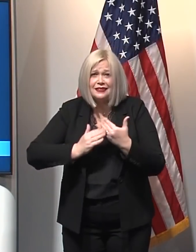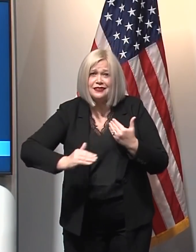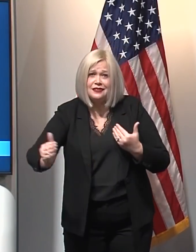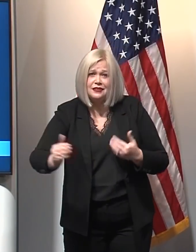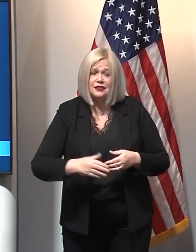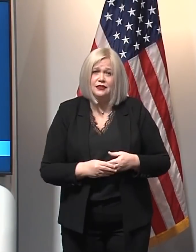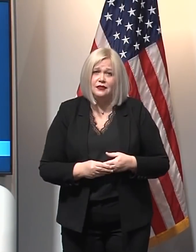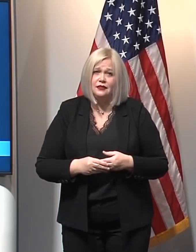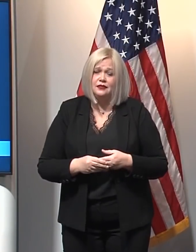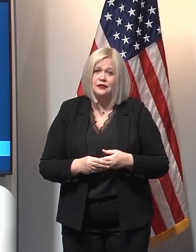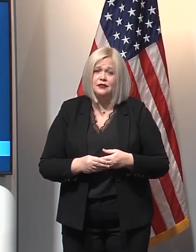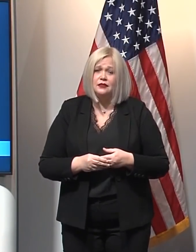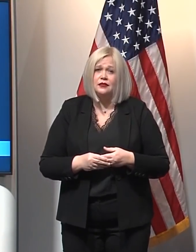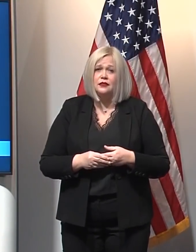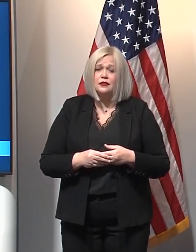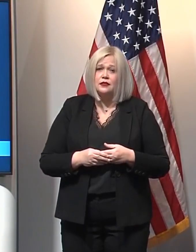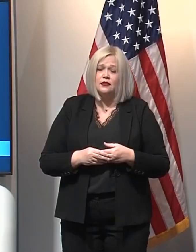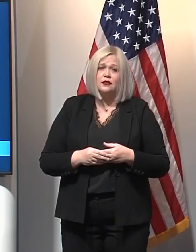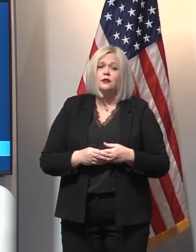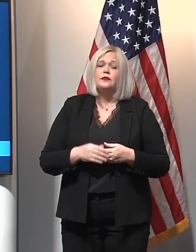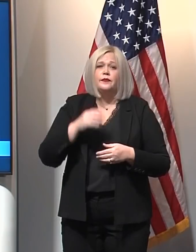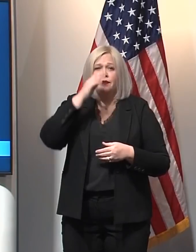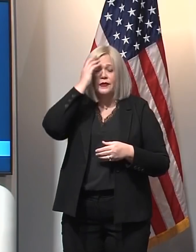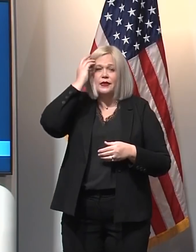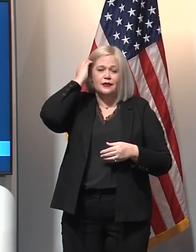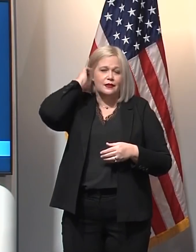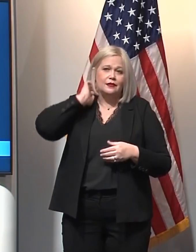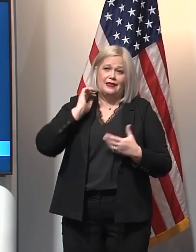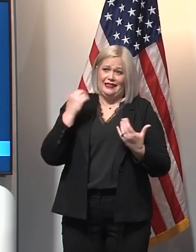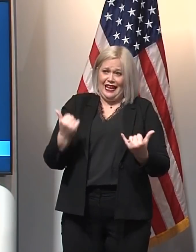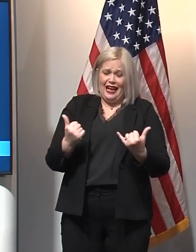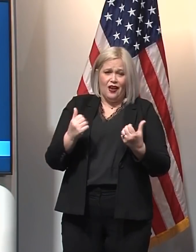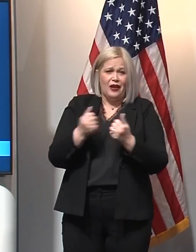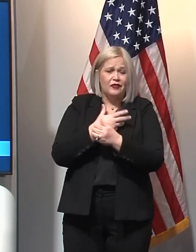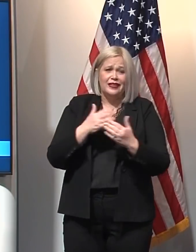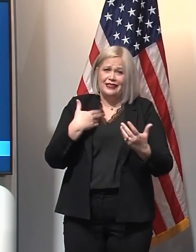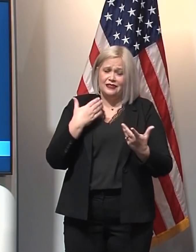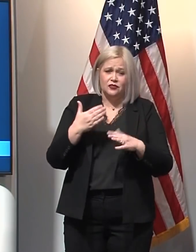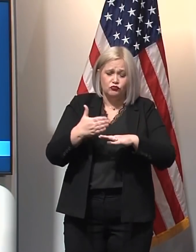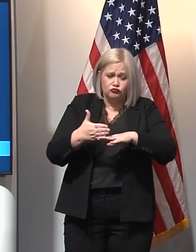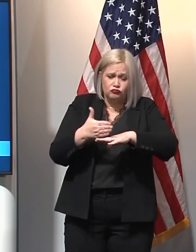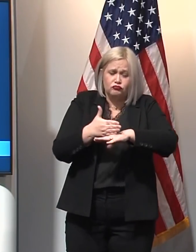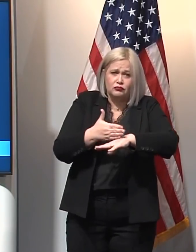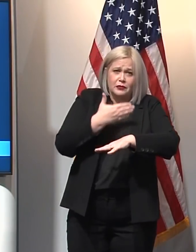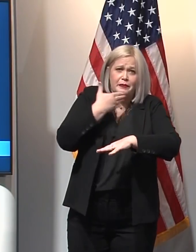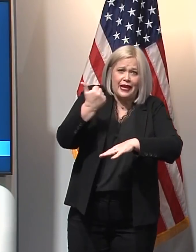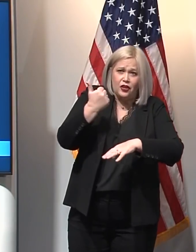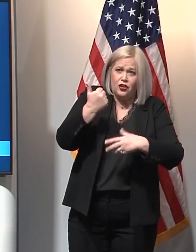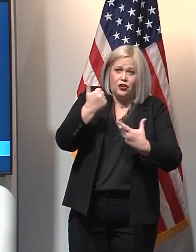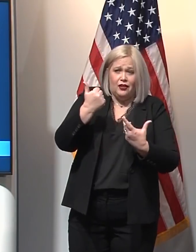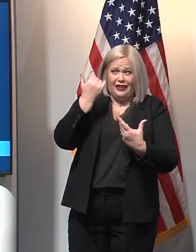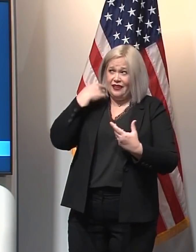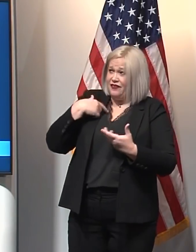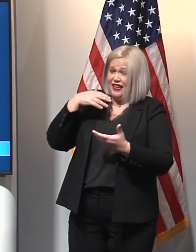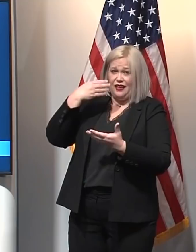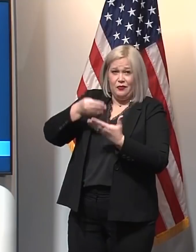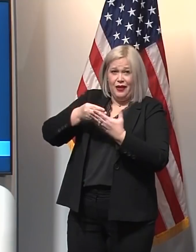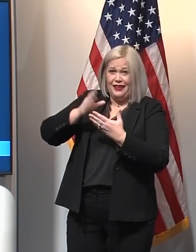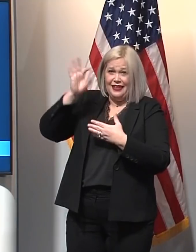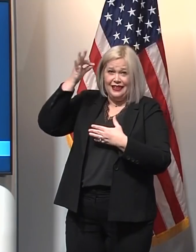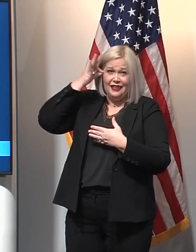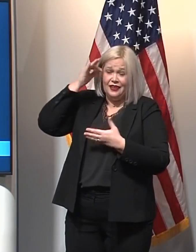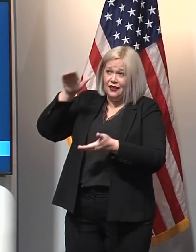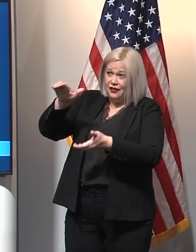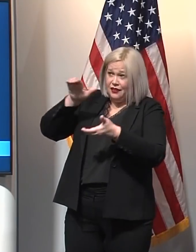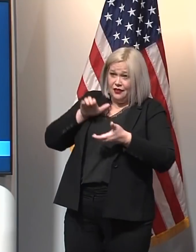we have created so far by neglecting to get these federal dollars deployed through the Michigan